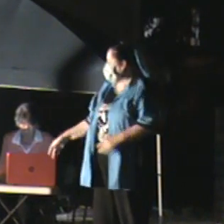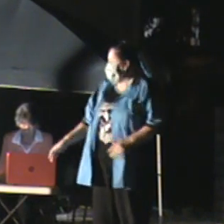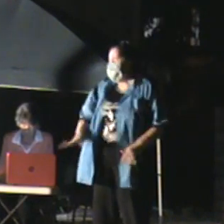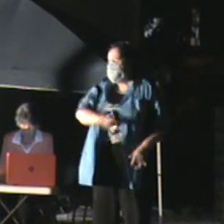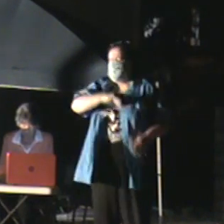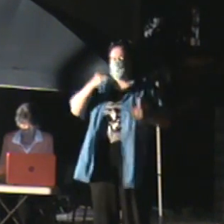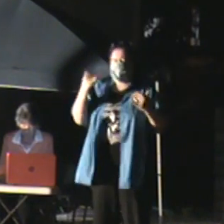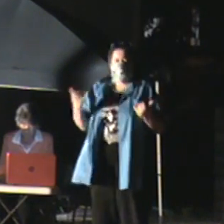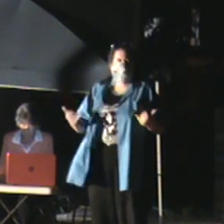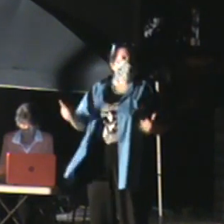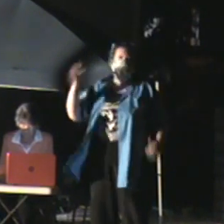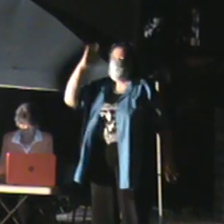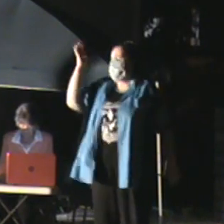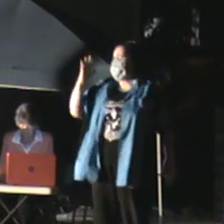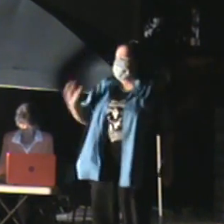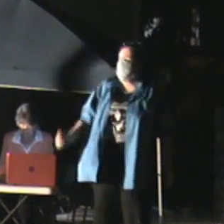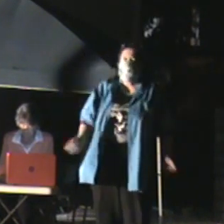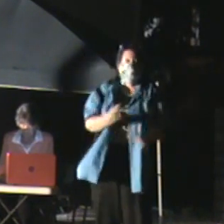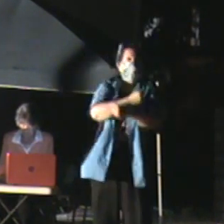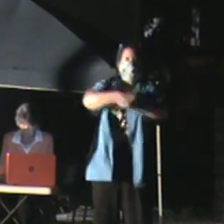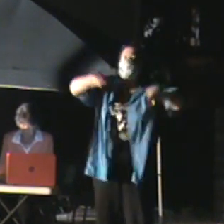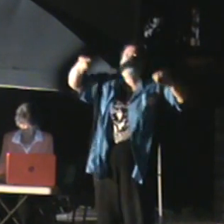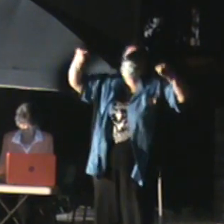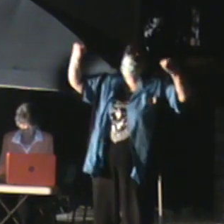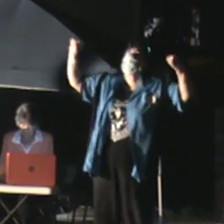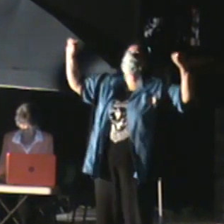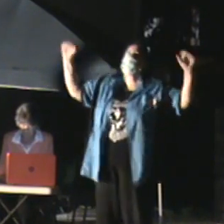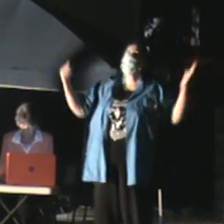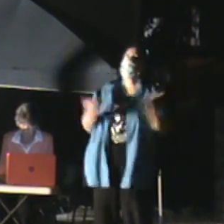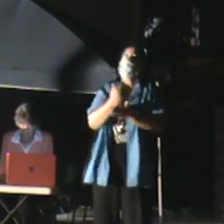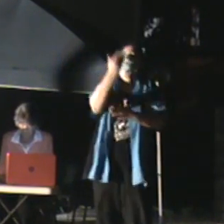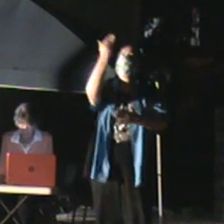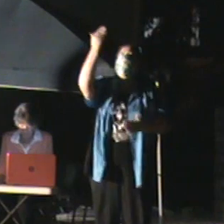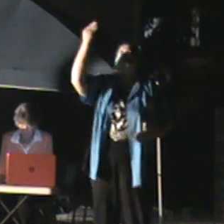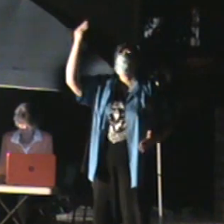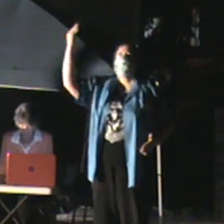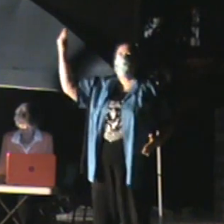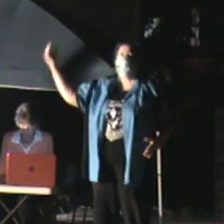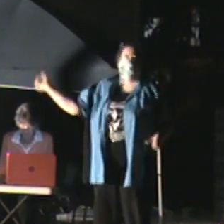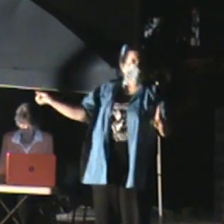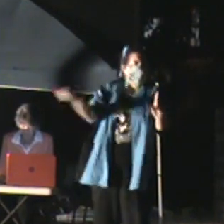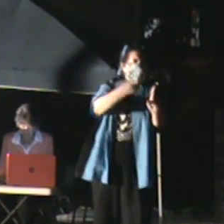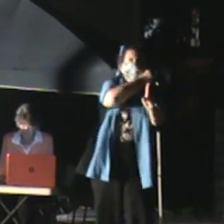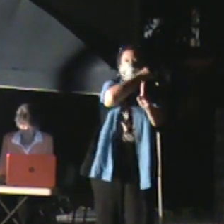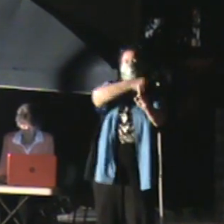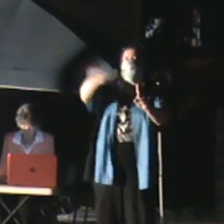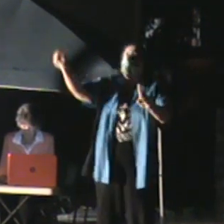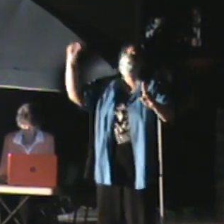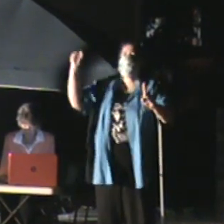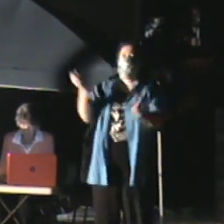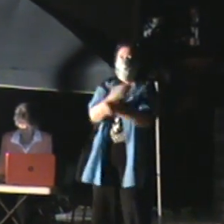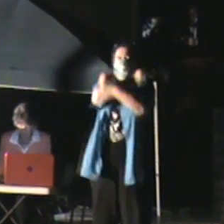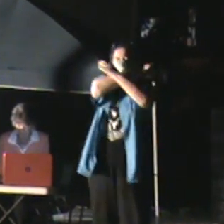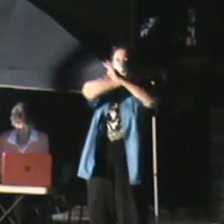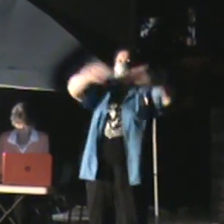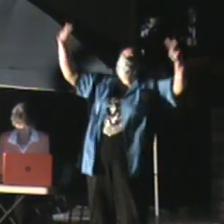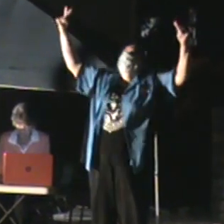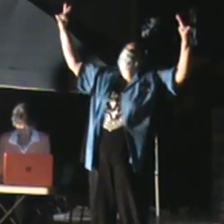You know he'll never let you break away so easily You'll have to fight before you're free